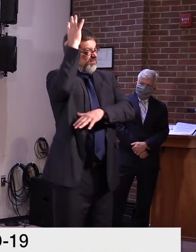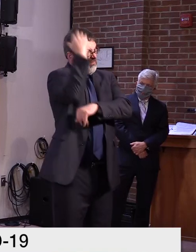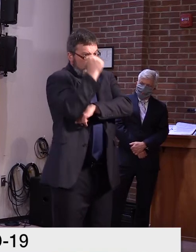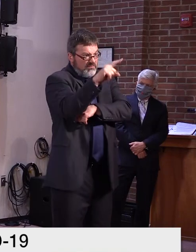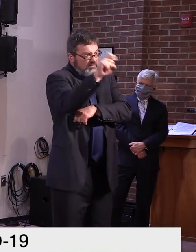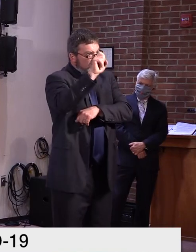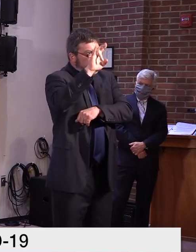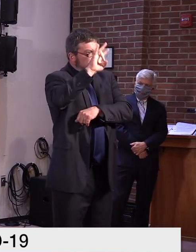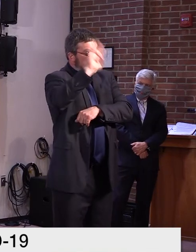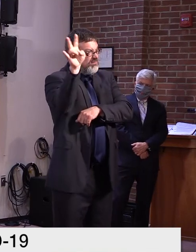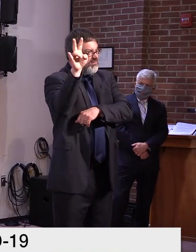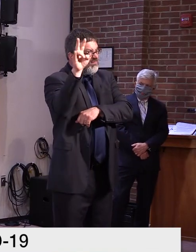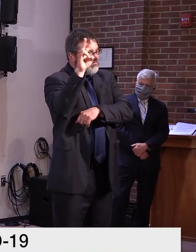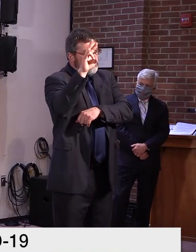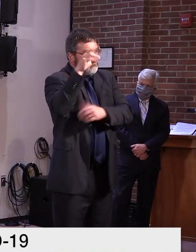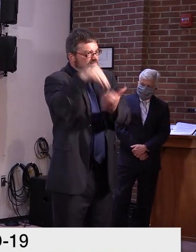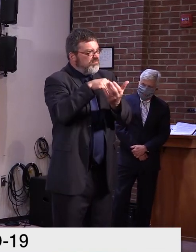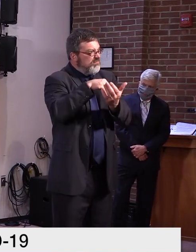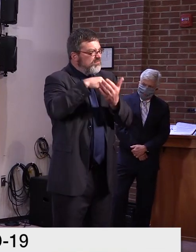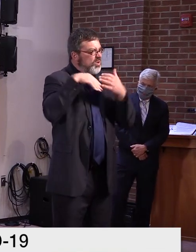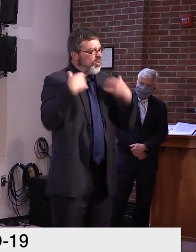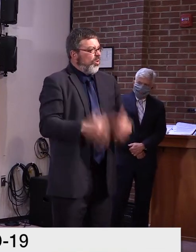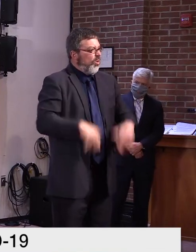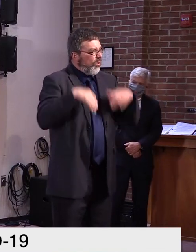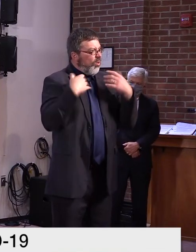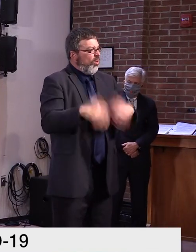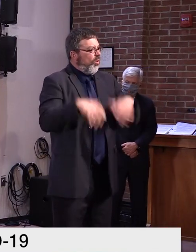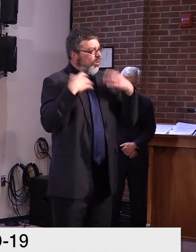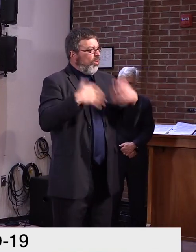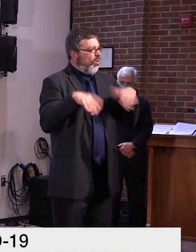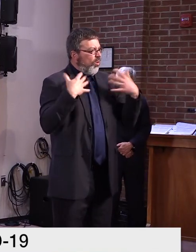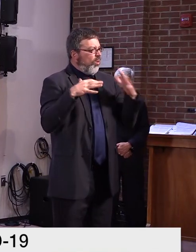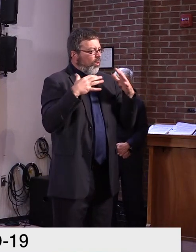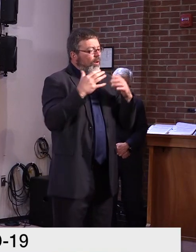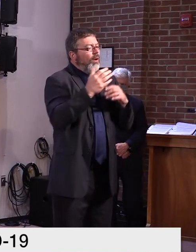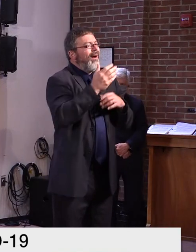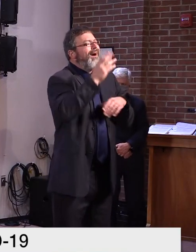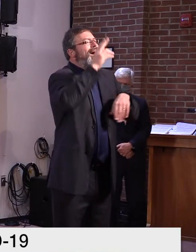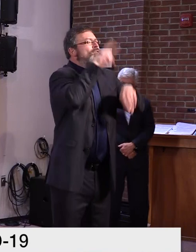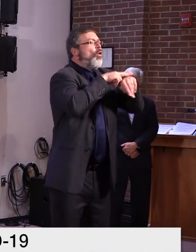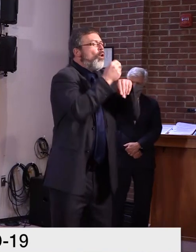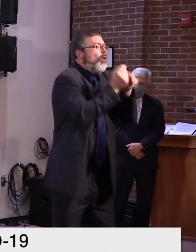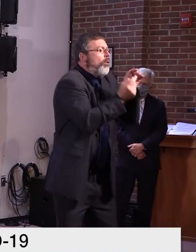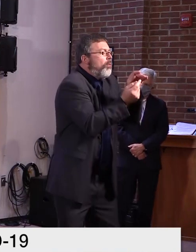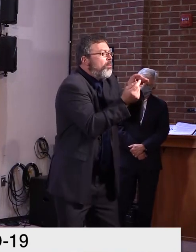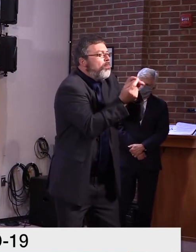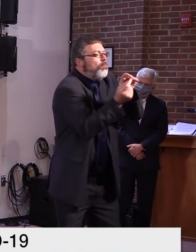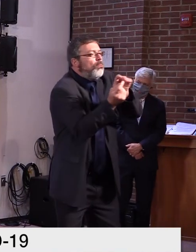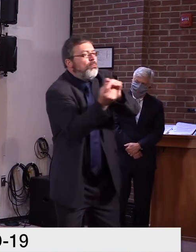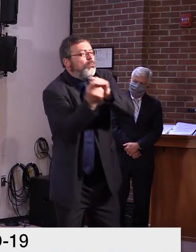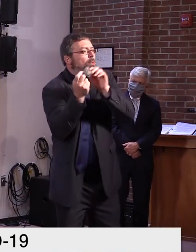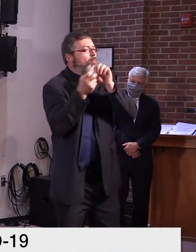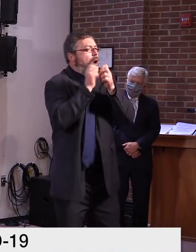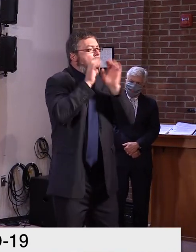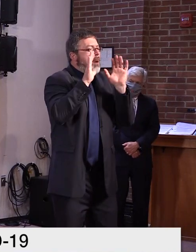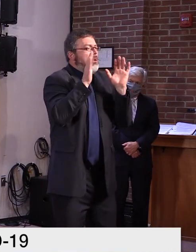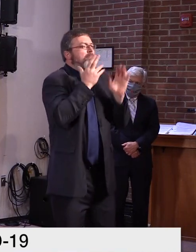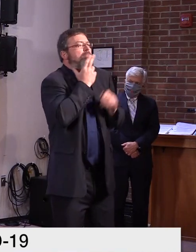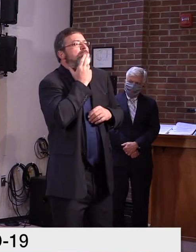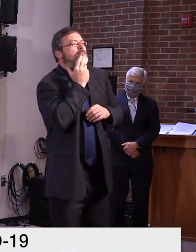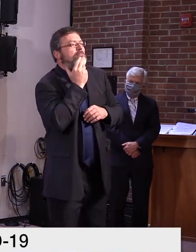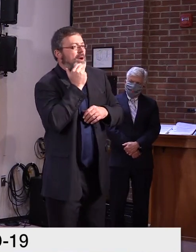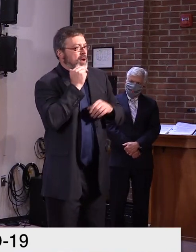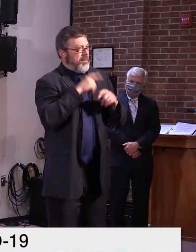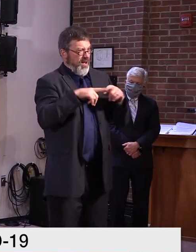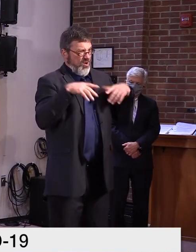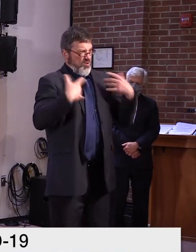appeared without too many issues. Um, so, um, I believe that, um, you know, during this pandemic, uh,